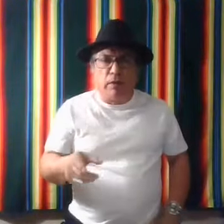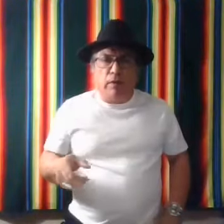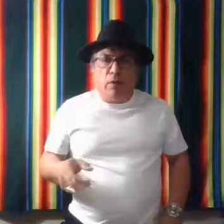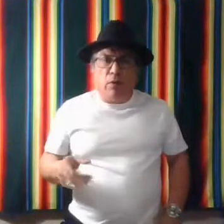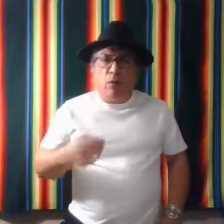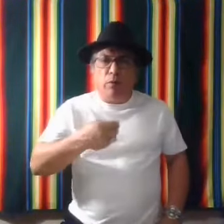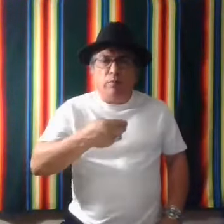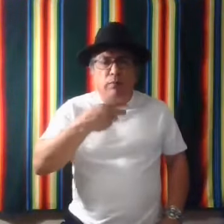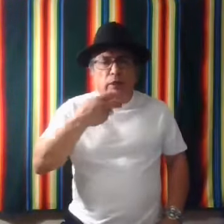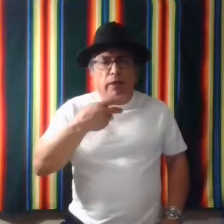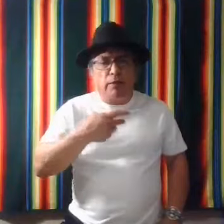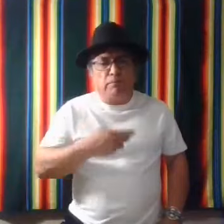or, um,